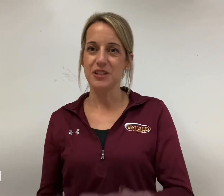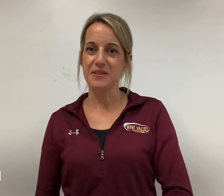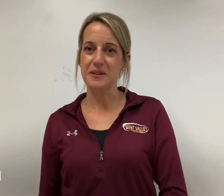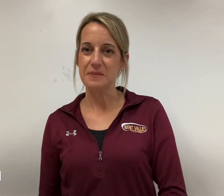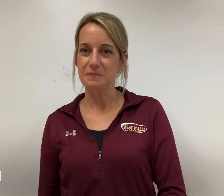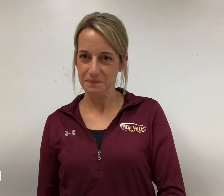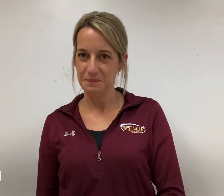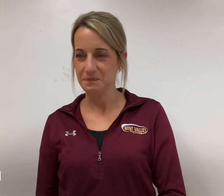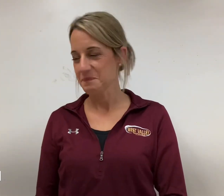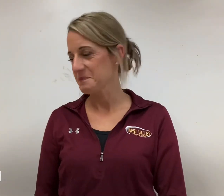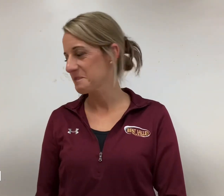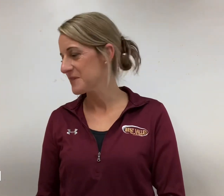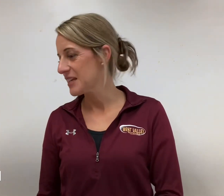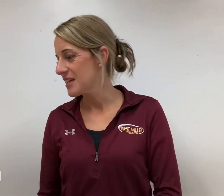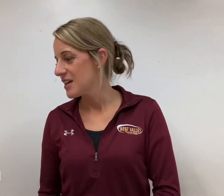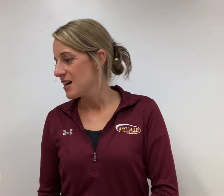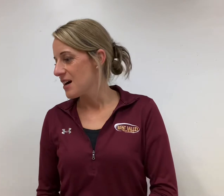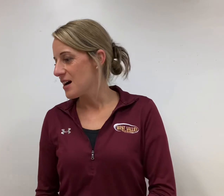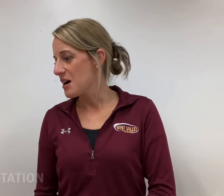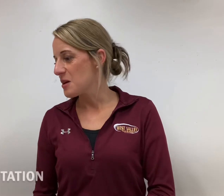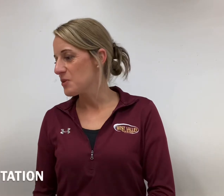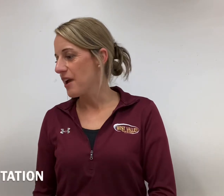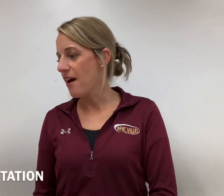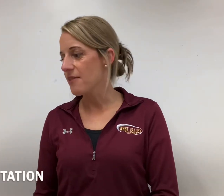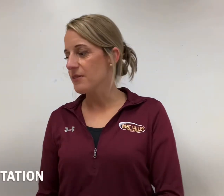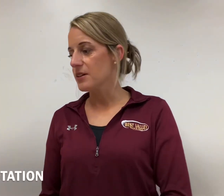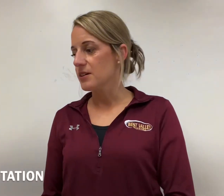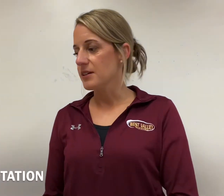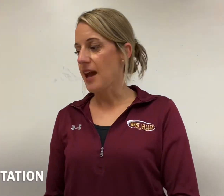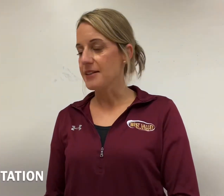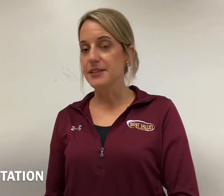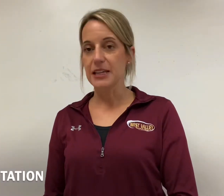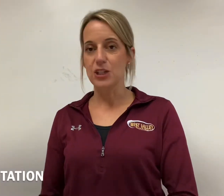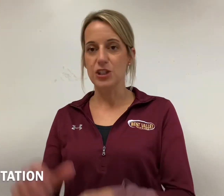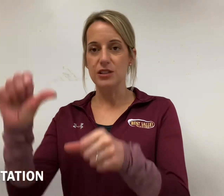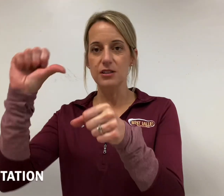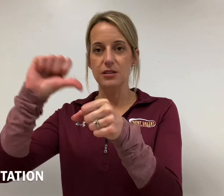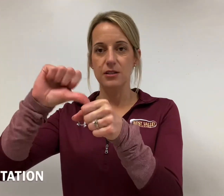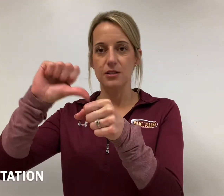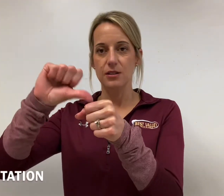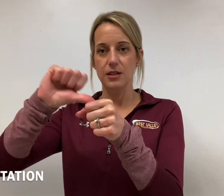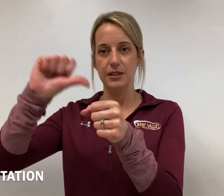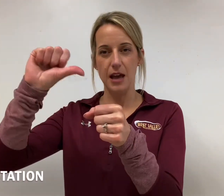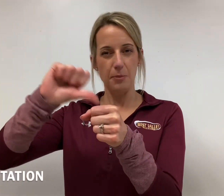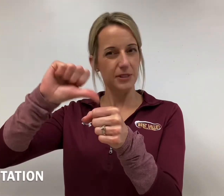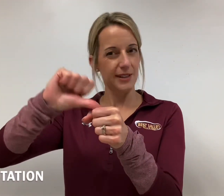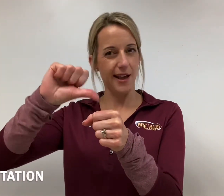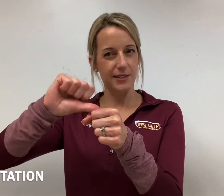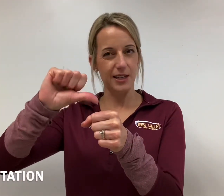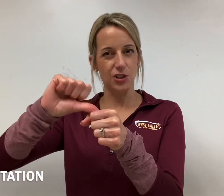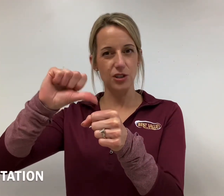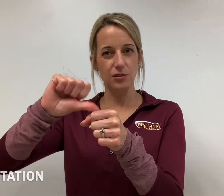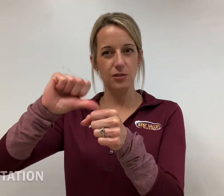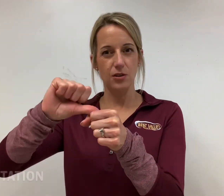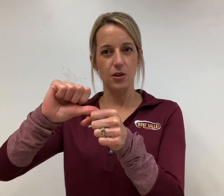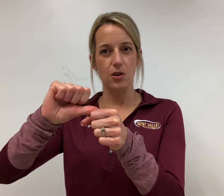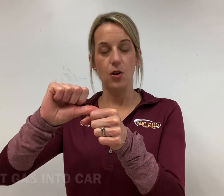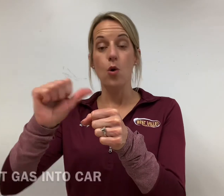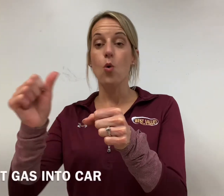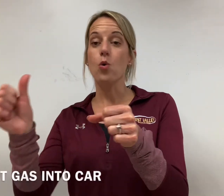clean we have gas station it taps gas station or